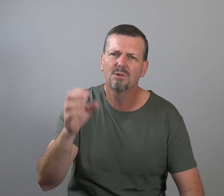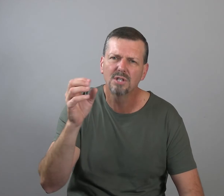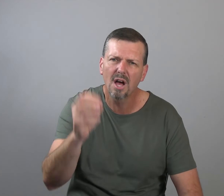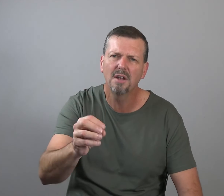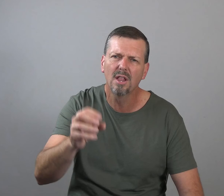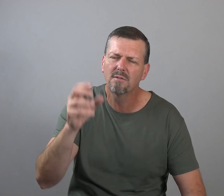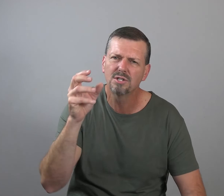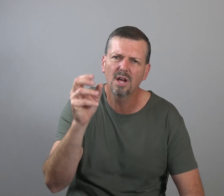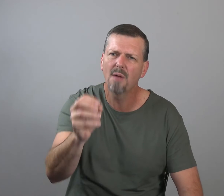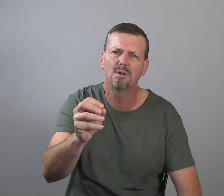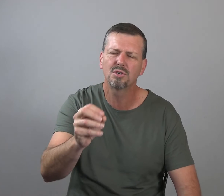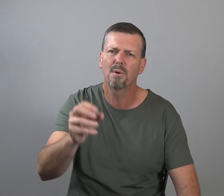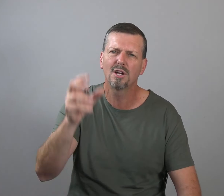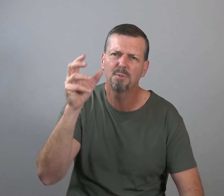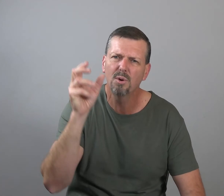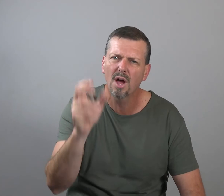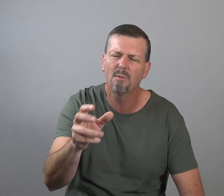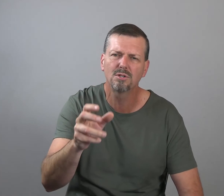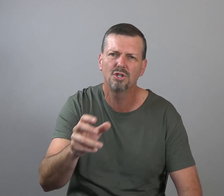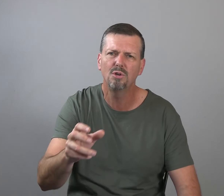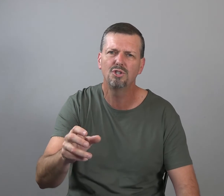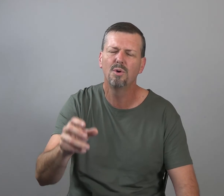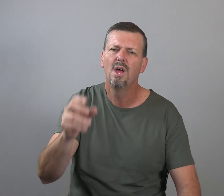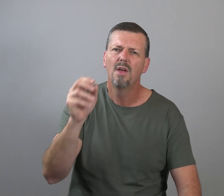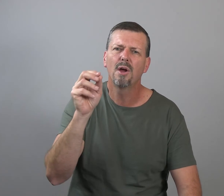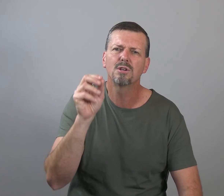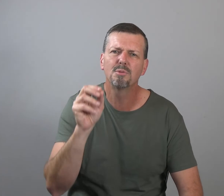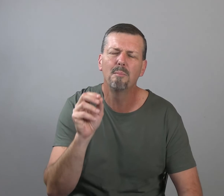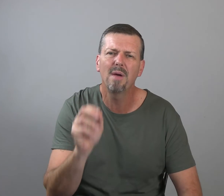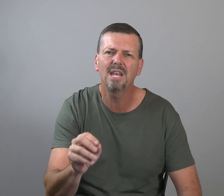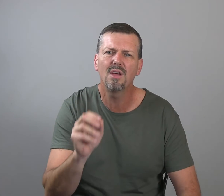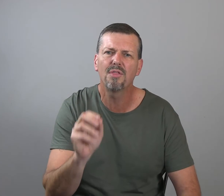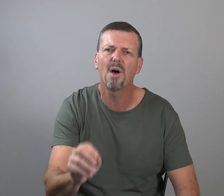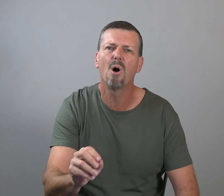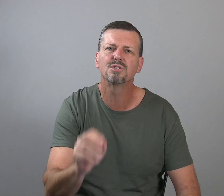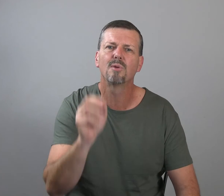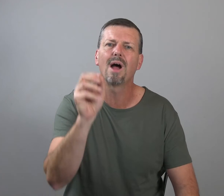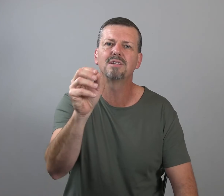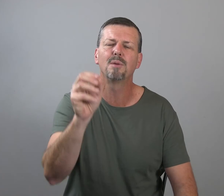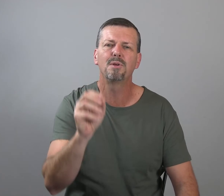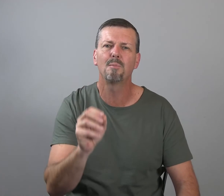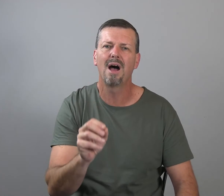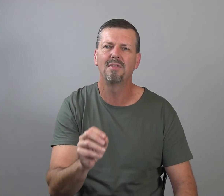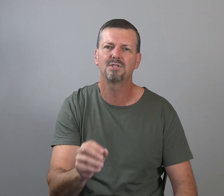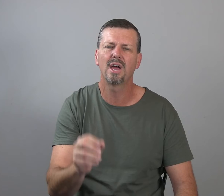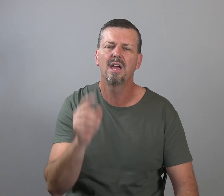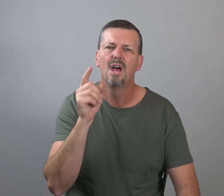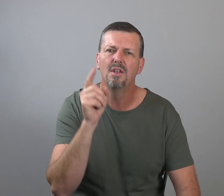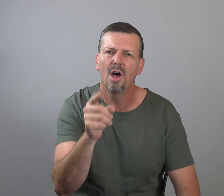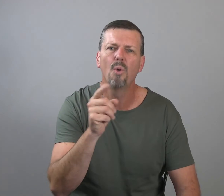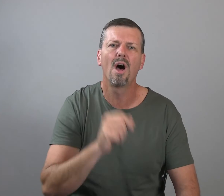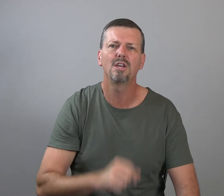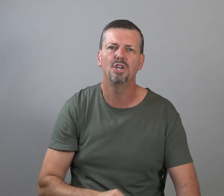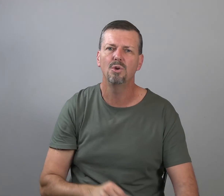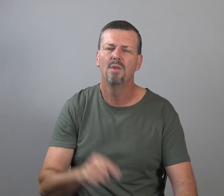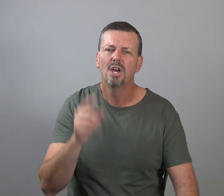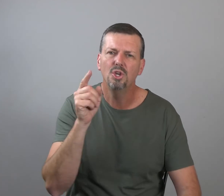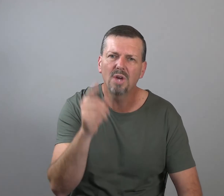heals and God delivers and God wants to prosper you and God wants to use you, there are some immediate thoughts that rise up in your mind that say, no, not you. You